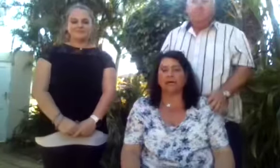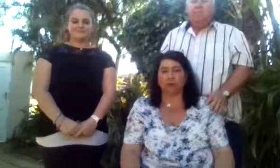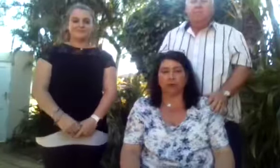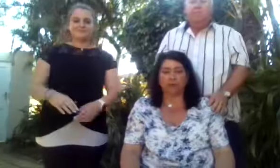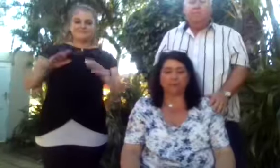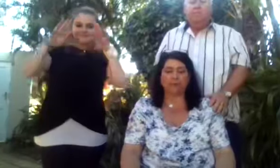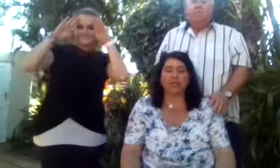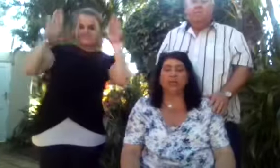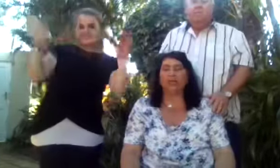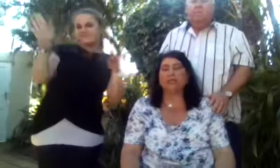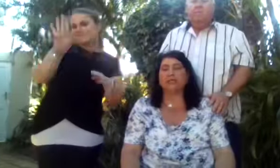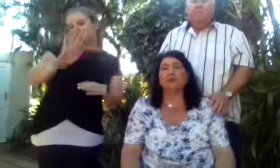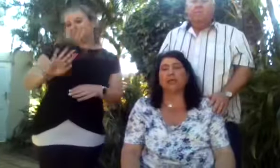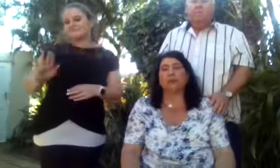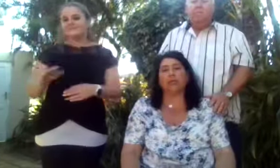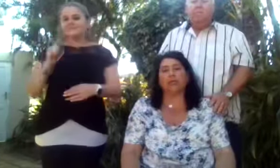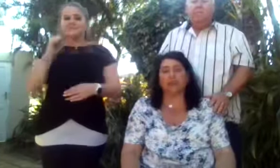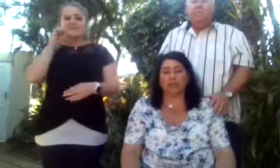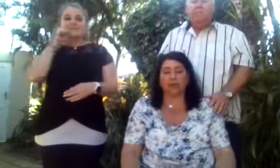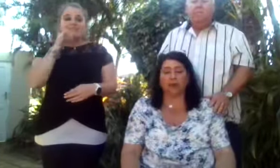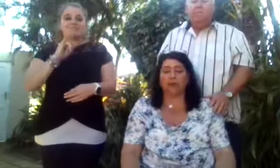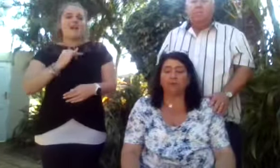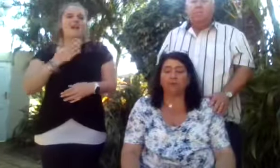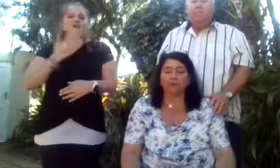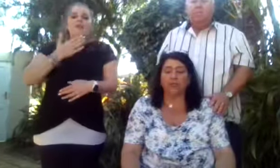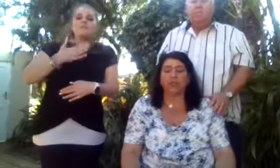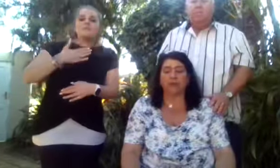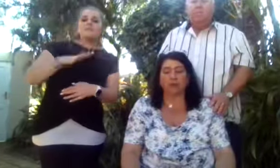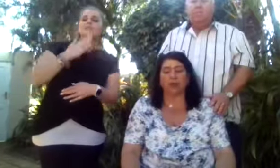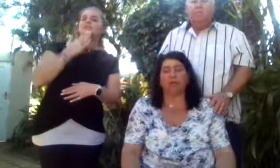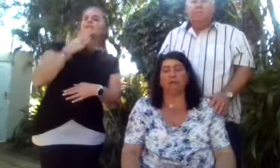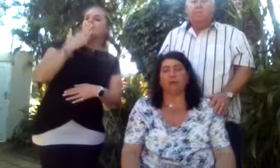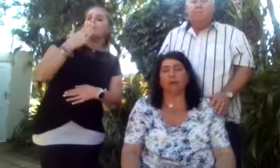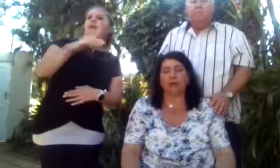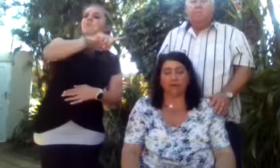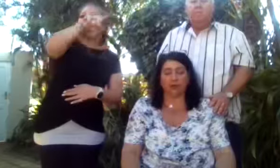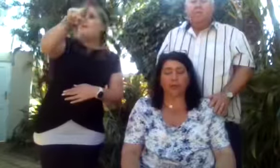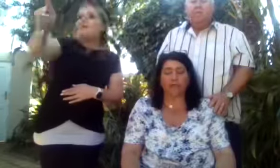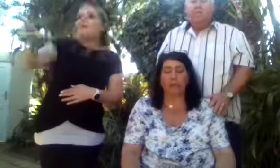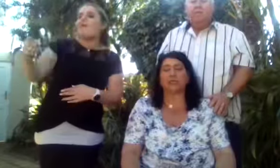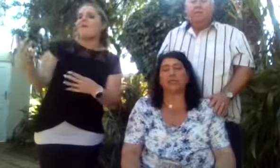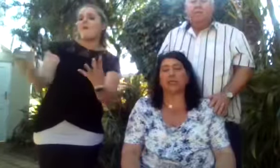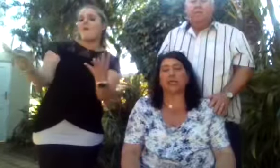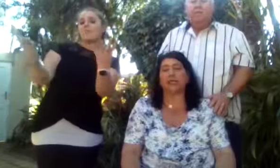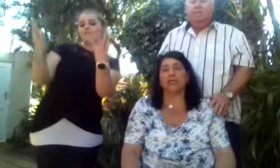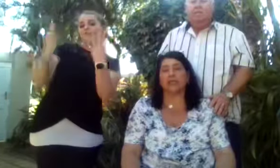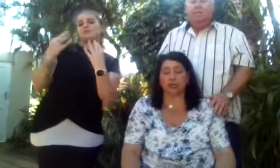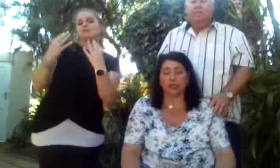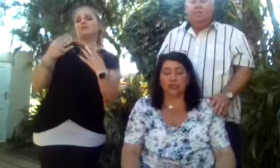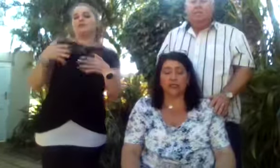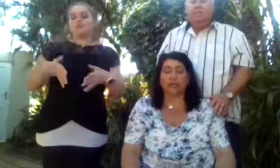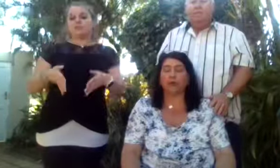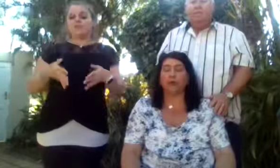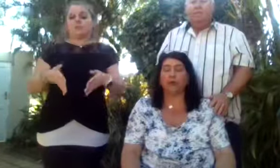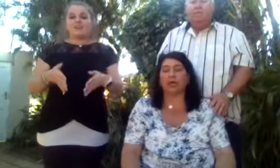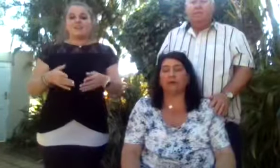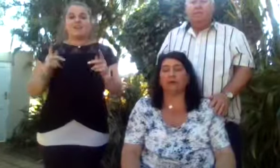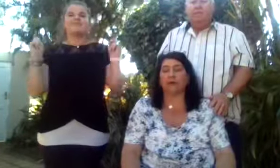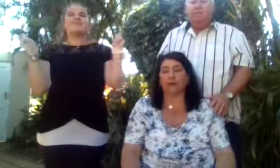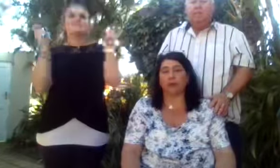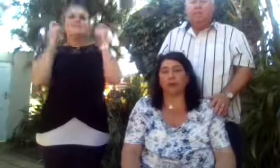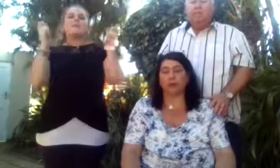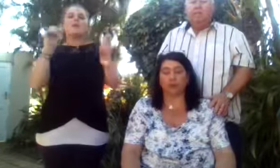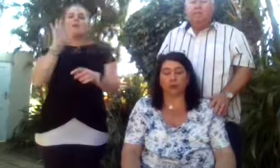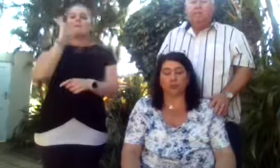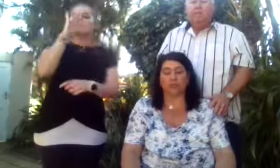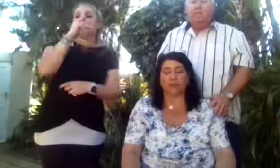Hi everyone. Steve and I would like to thank you, each and every one of you, that have joined us today to celebrate the life